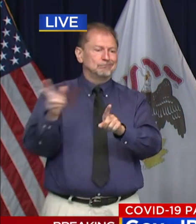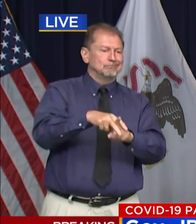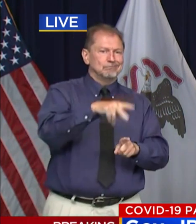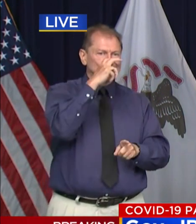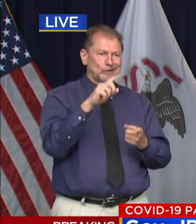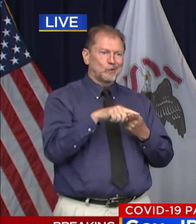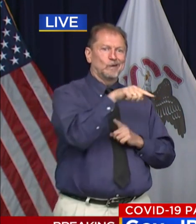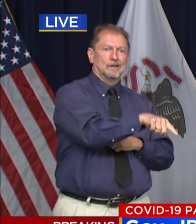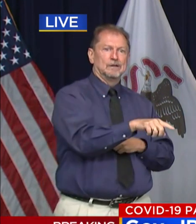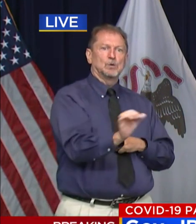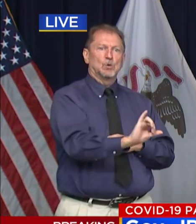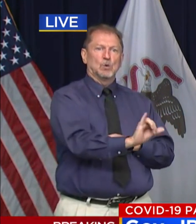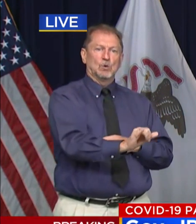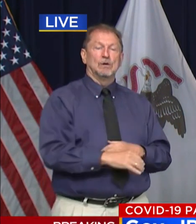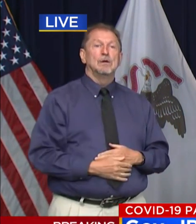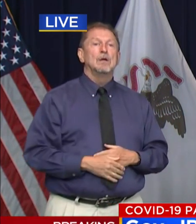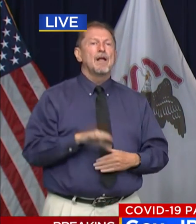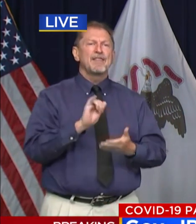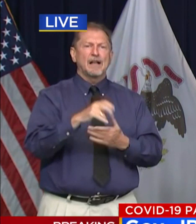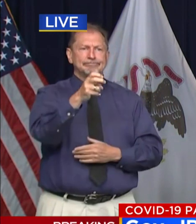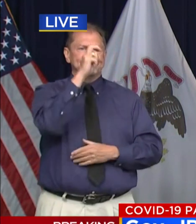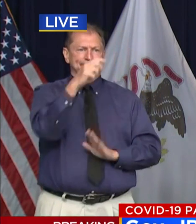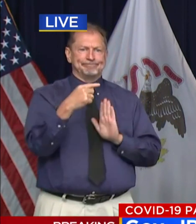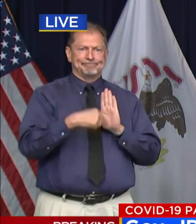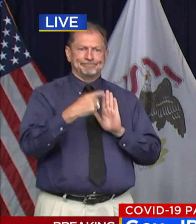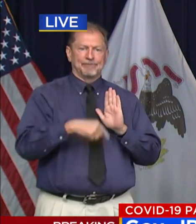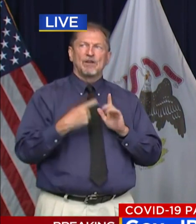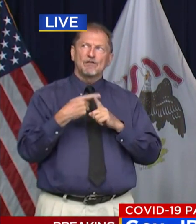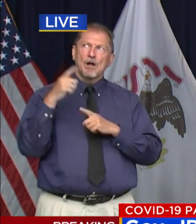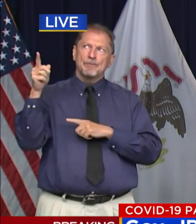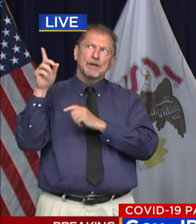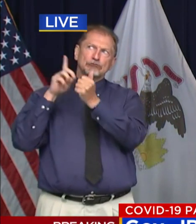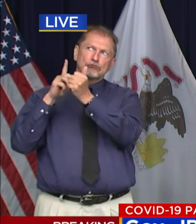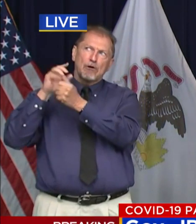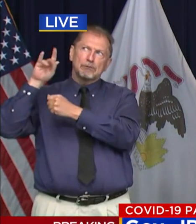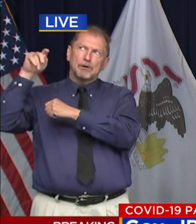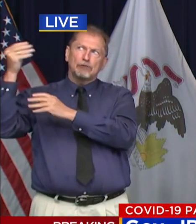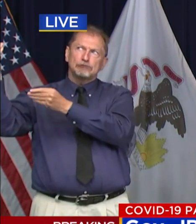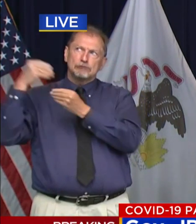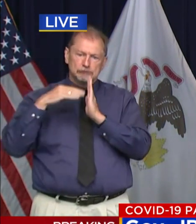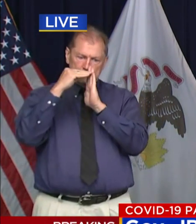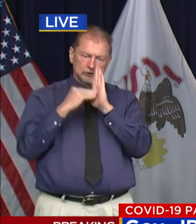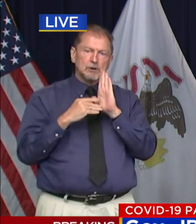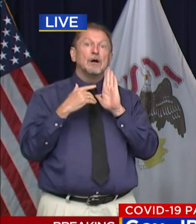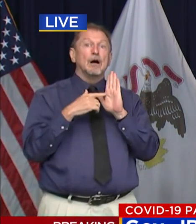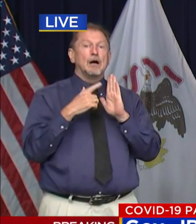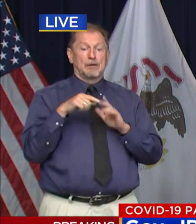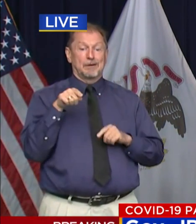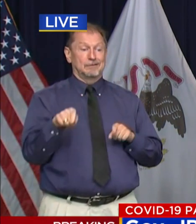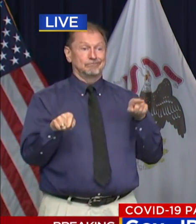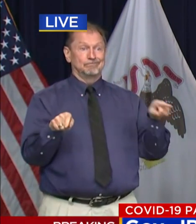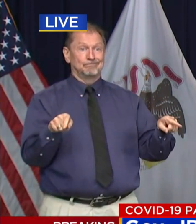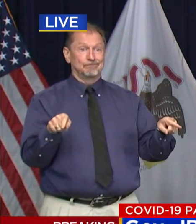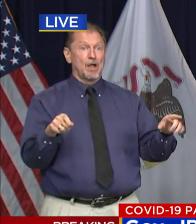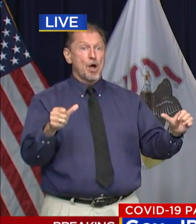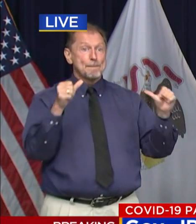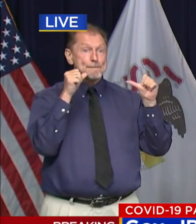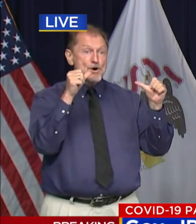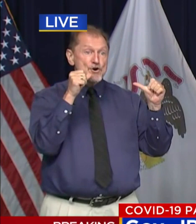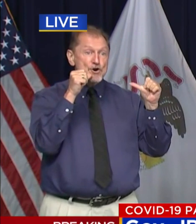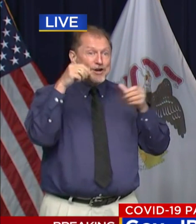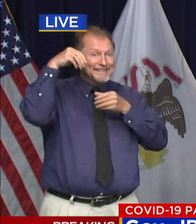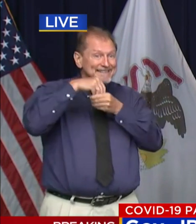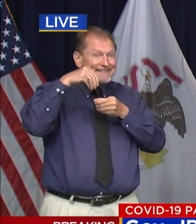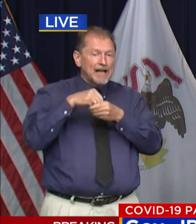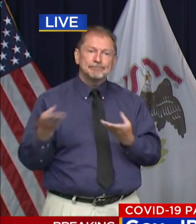recommended by our doctors at IDPH, include the closure of all indoor bar service, that's indoor bar